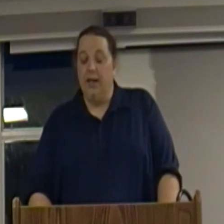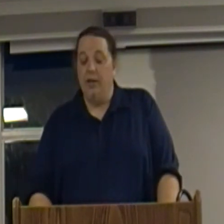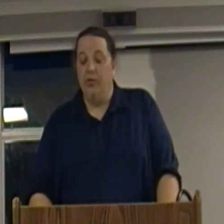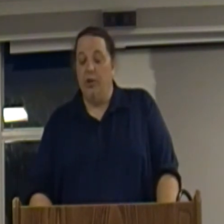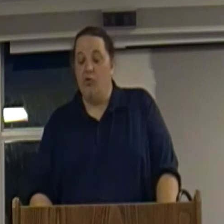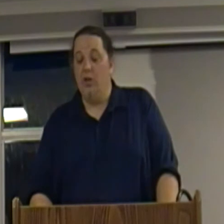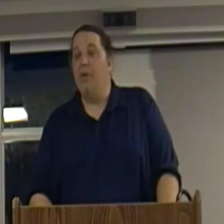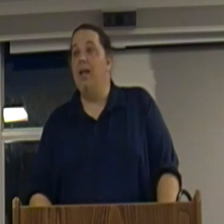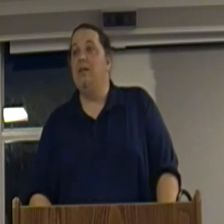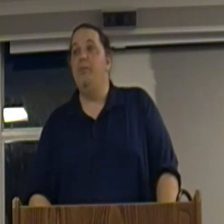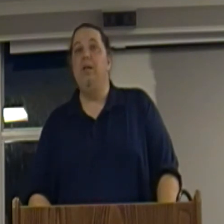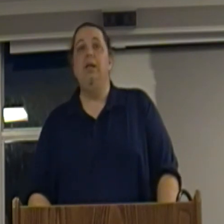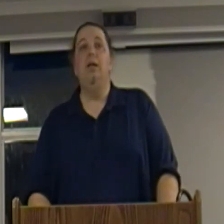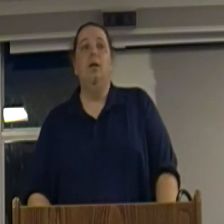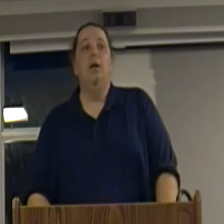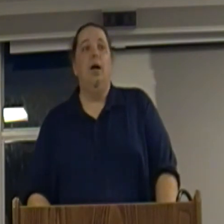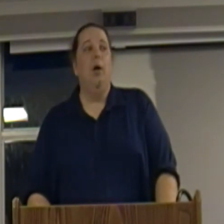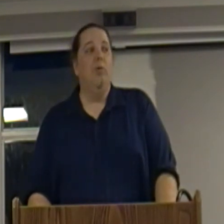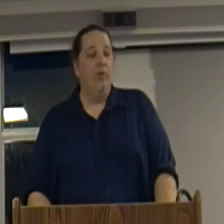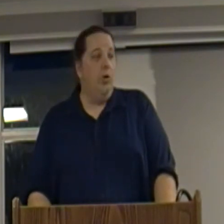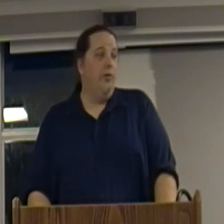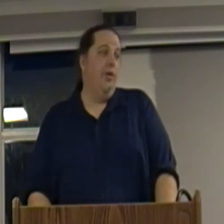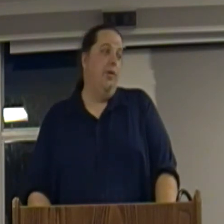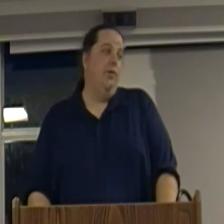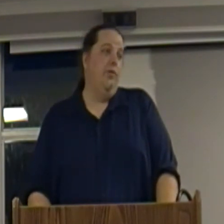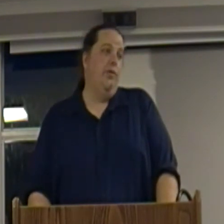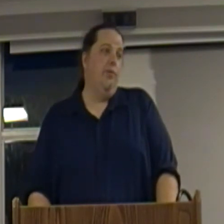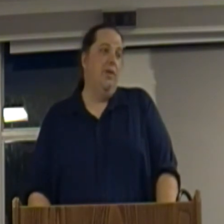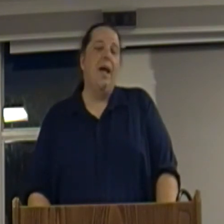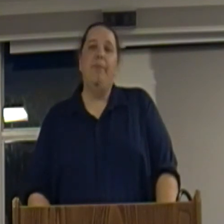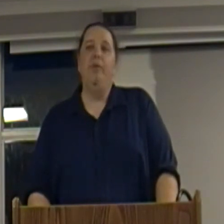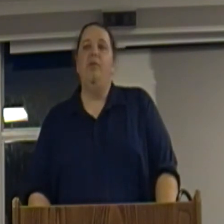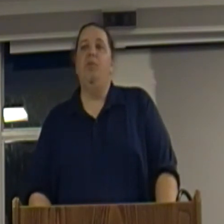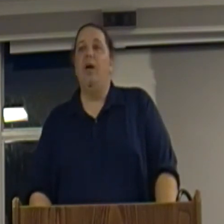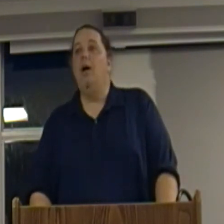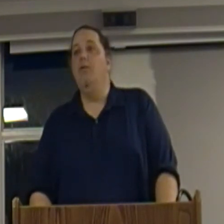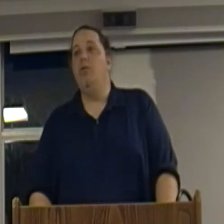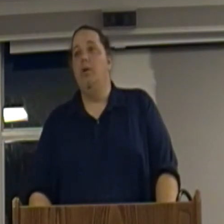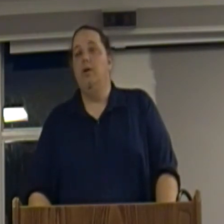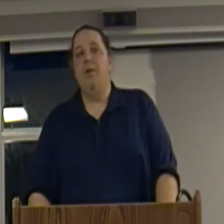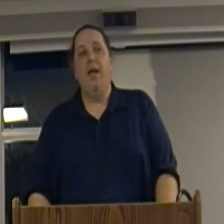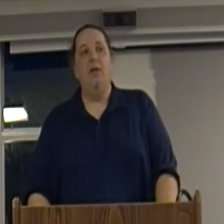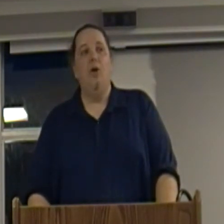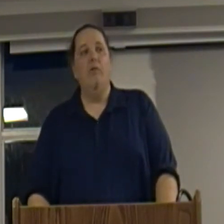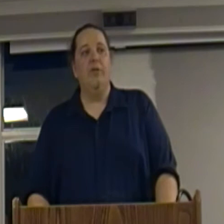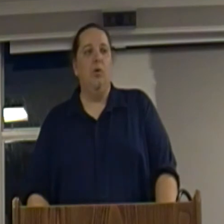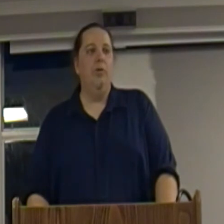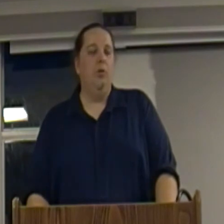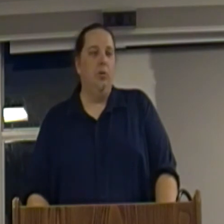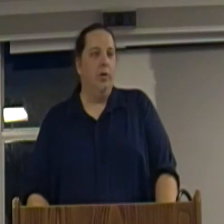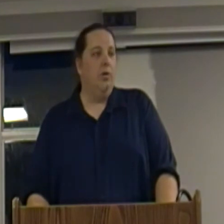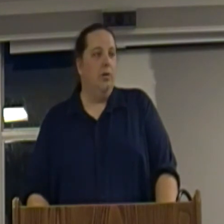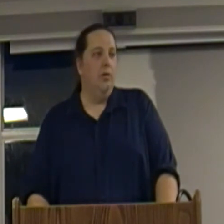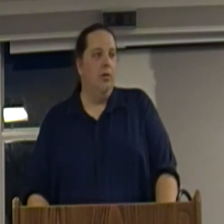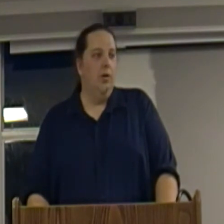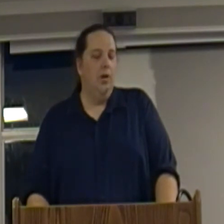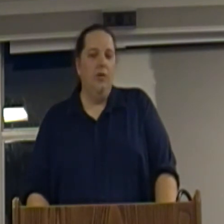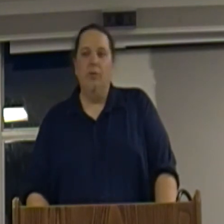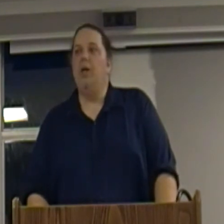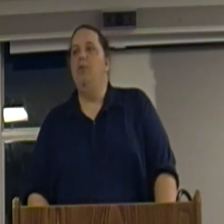the 19th century, there began to be revolts against the system and the capitalists themselves began to overthrow the old order sometimes